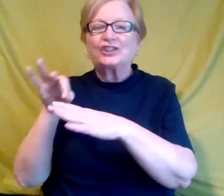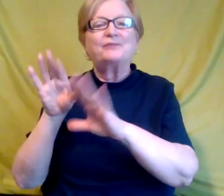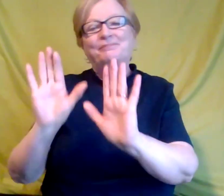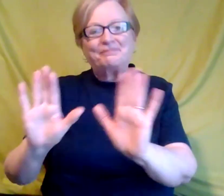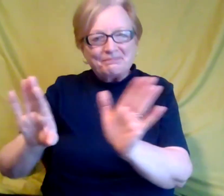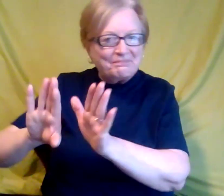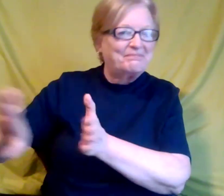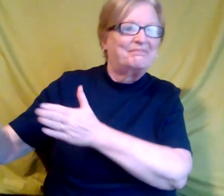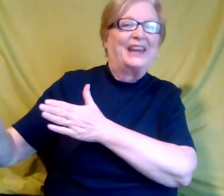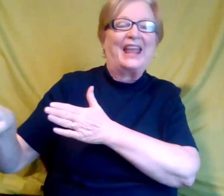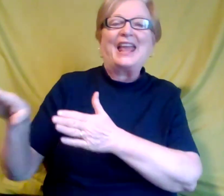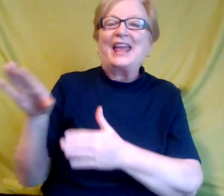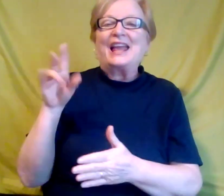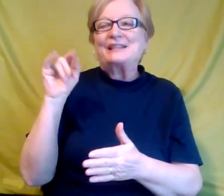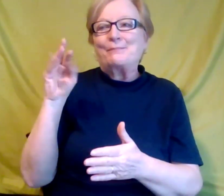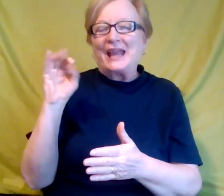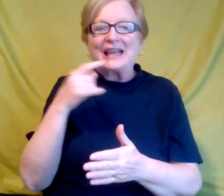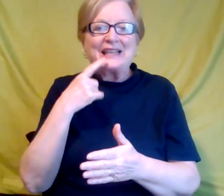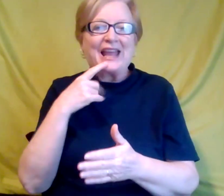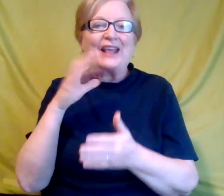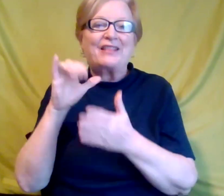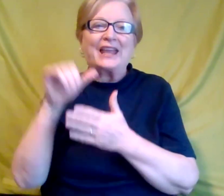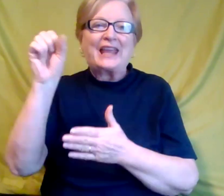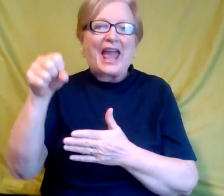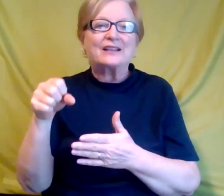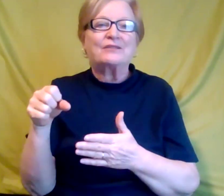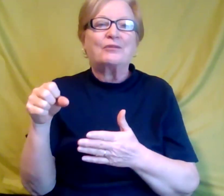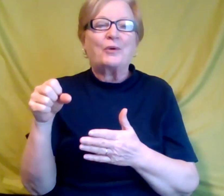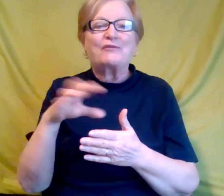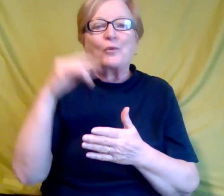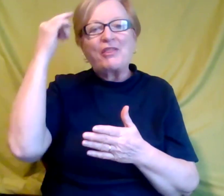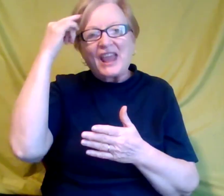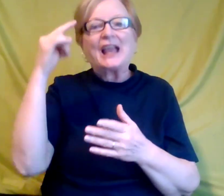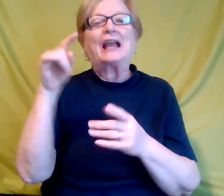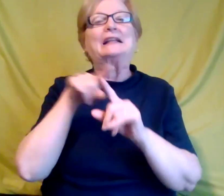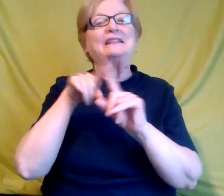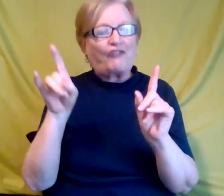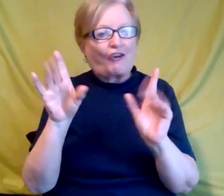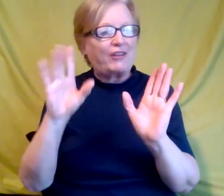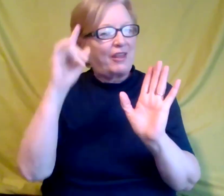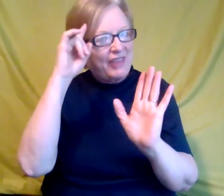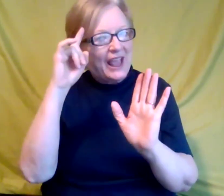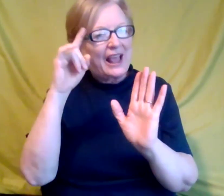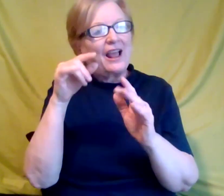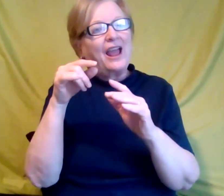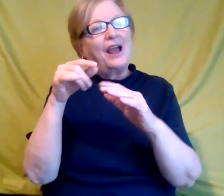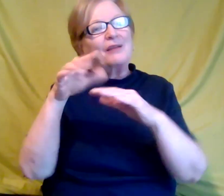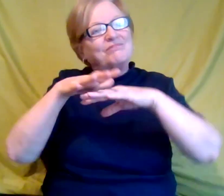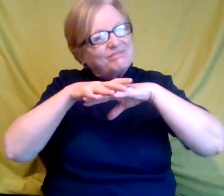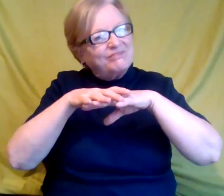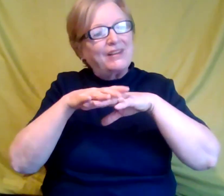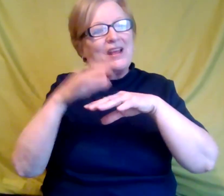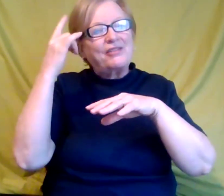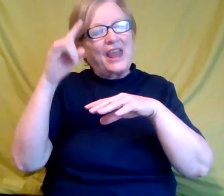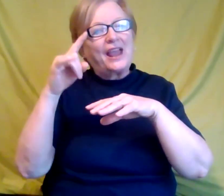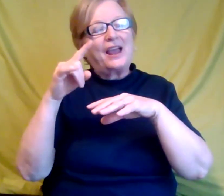from that. just say, this is who I am. Think differently. And it's, it's, it's okay. Yeah. So, uh, if